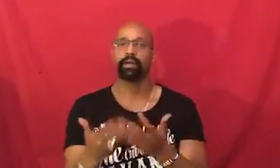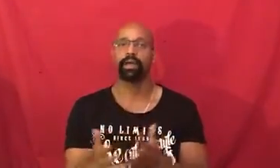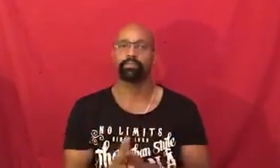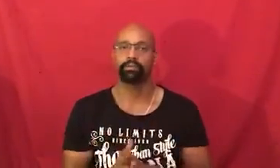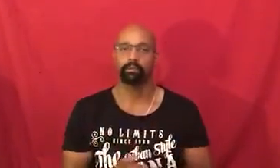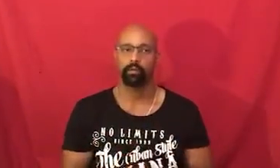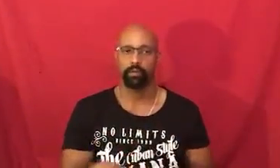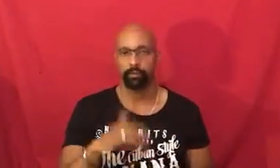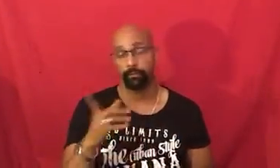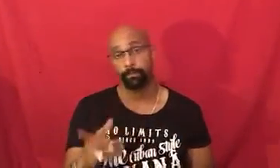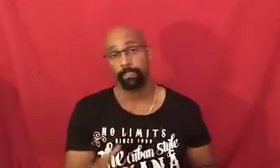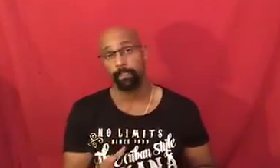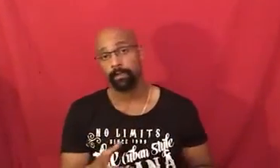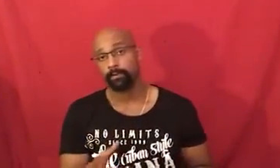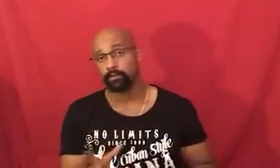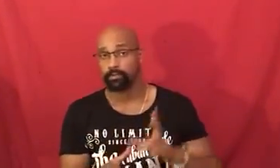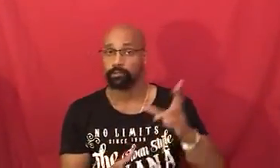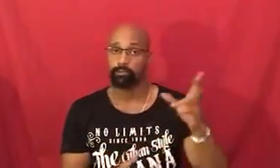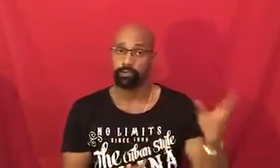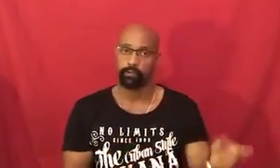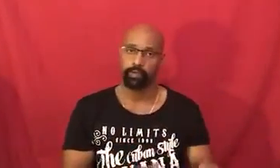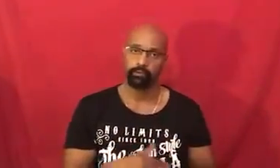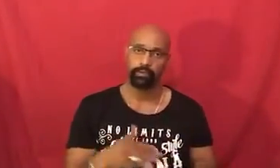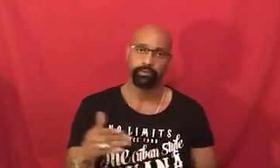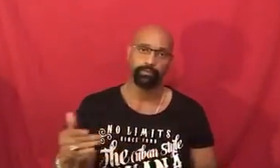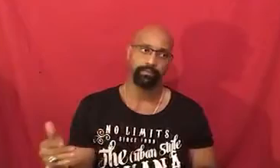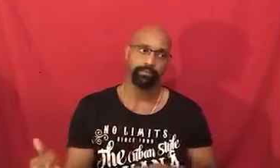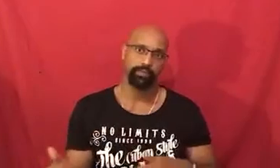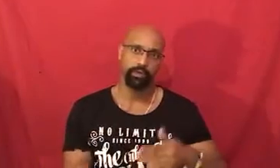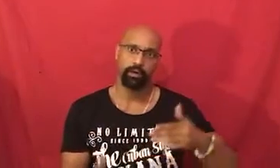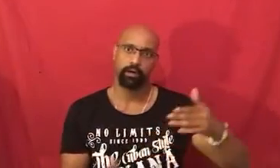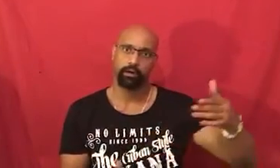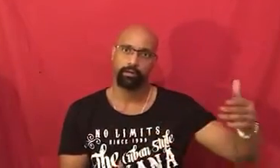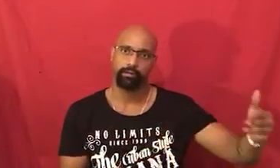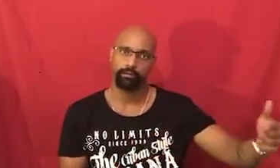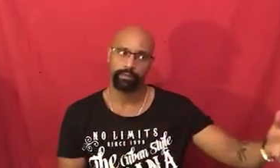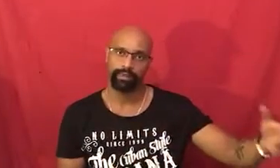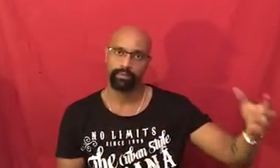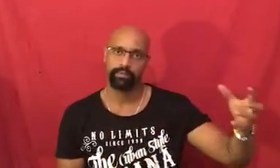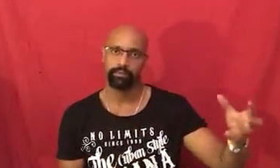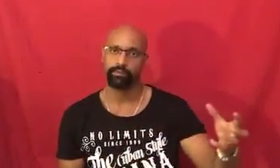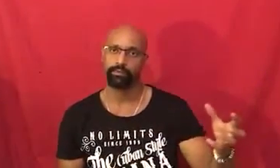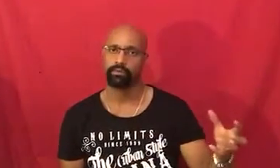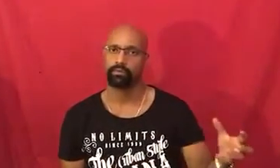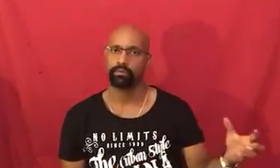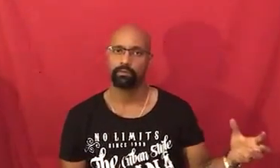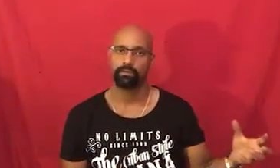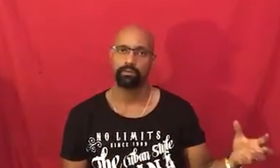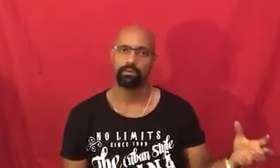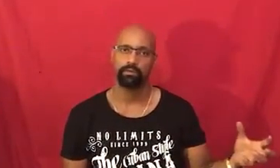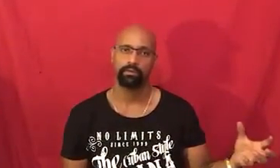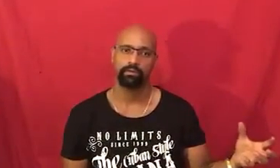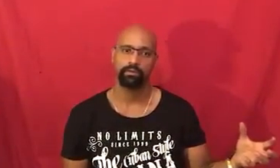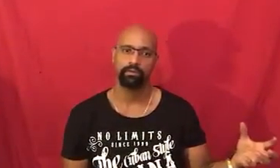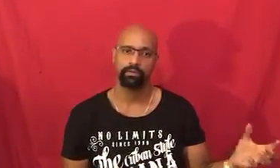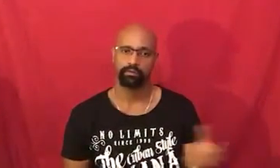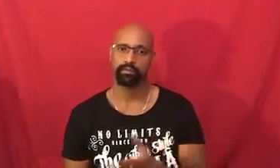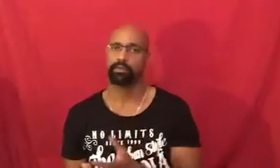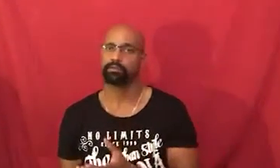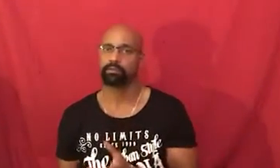path anymore now there are certain brainwaves that are related to different state of